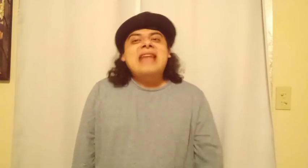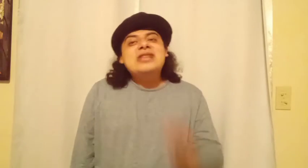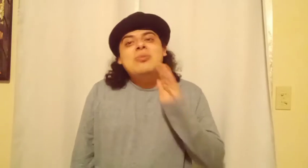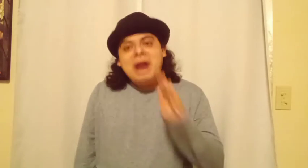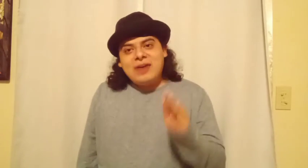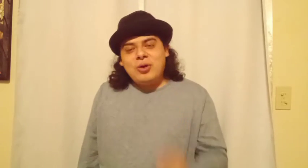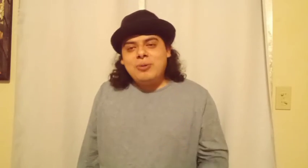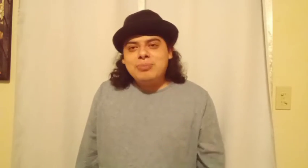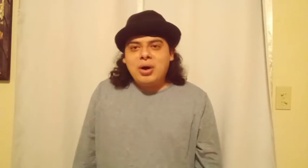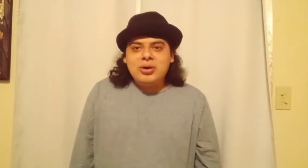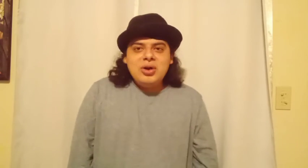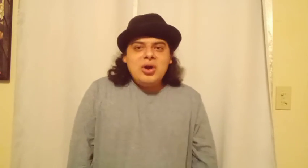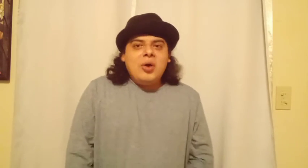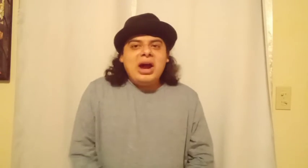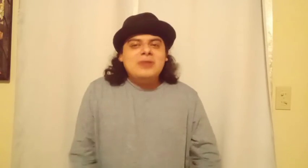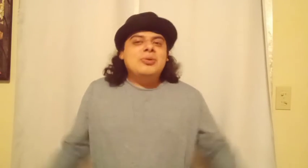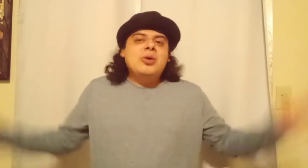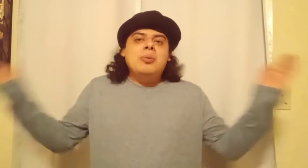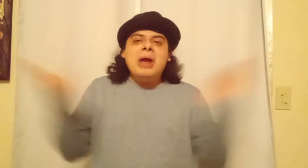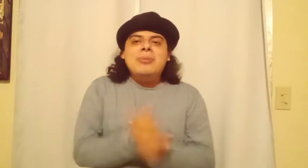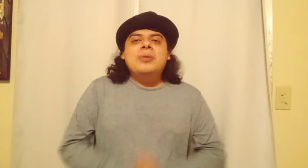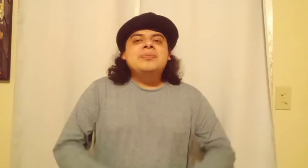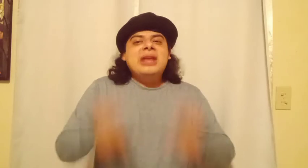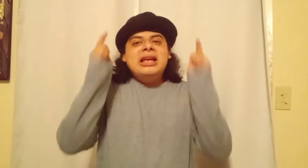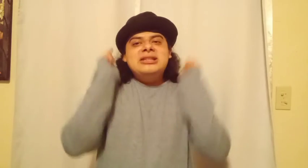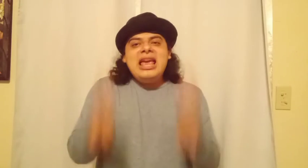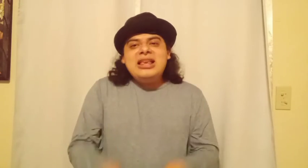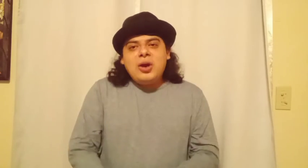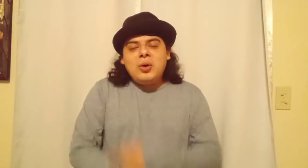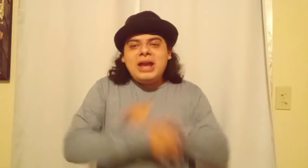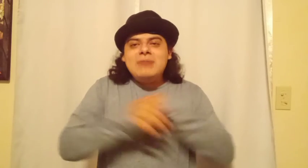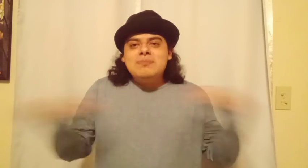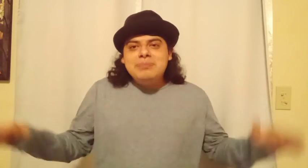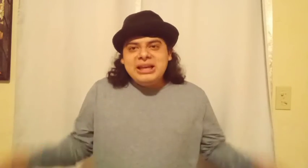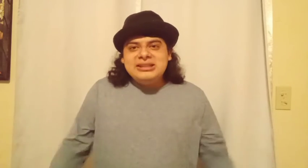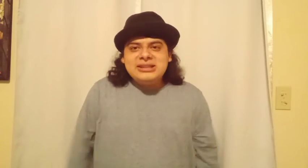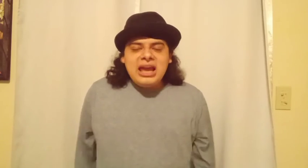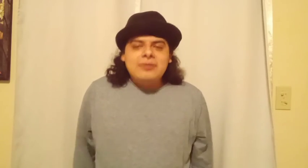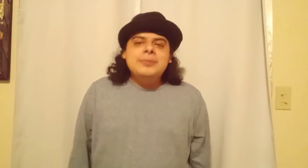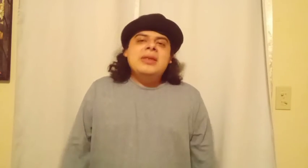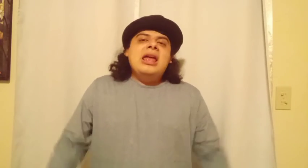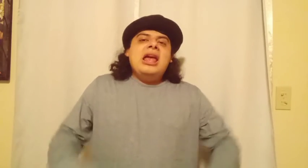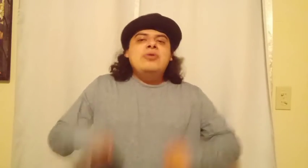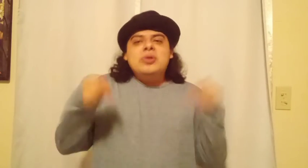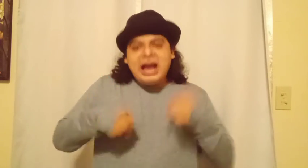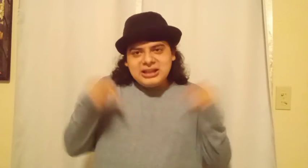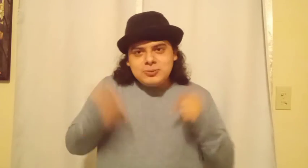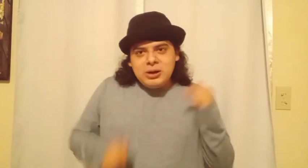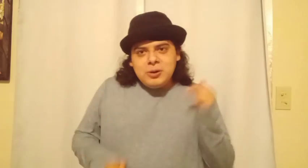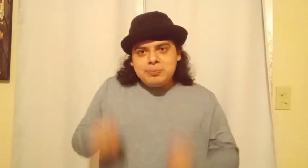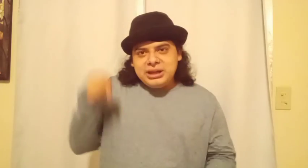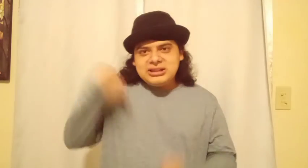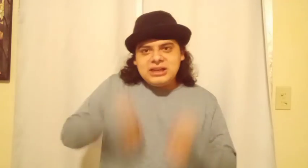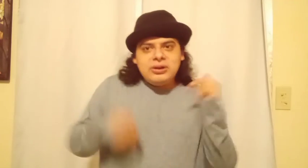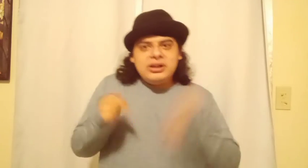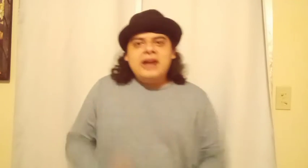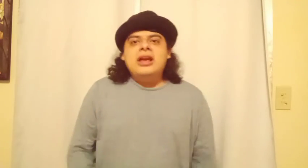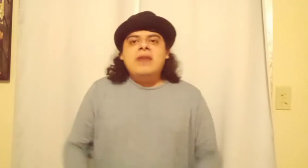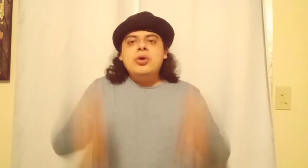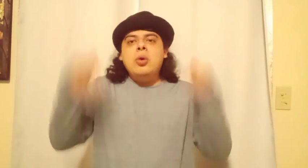That's my favorite part. All right? Remember, take care and be safe. If you like this video, please leave a like. If you